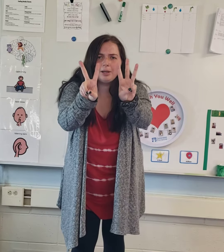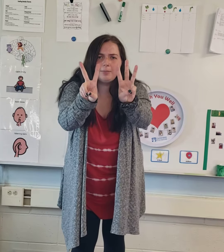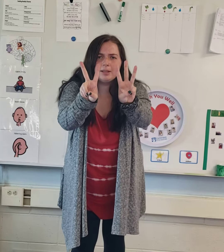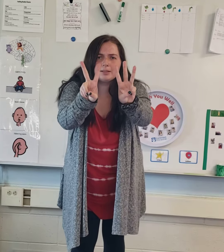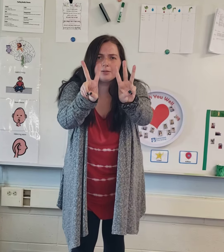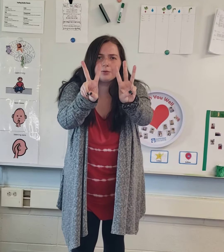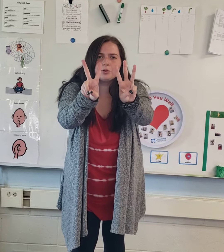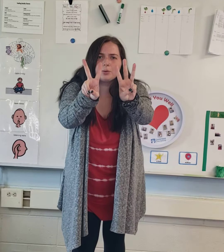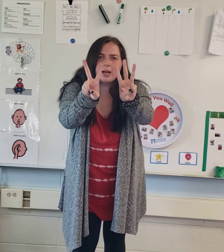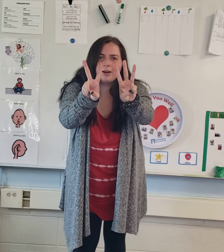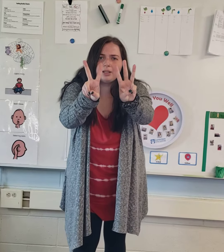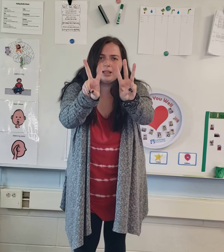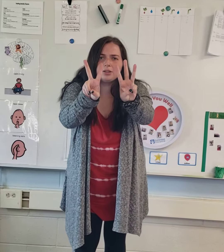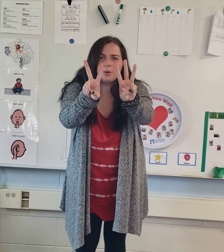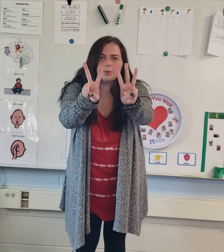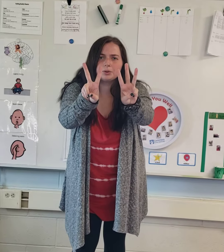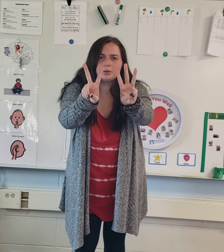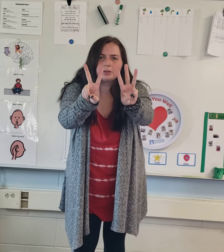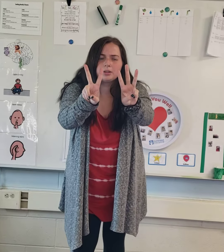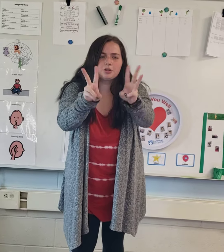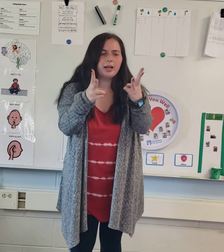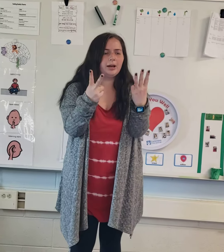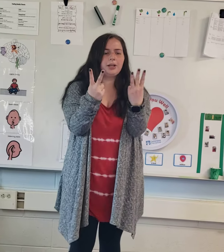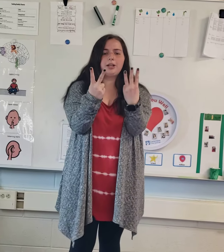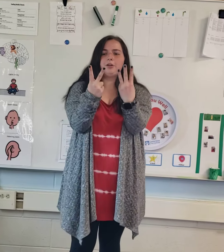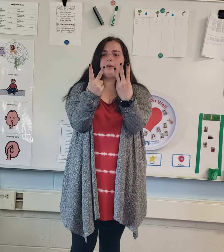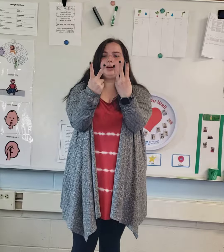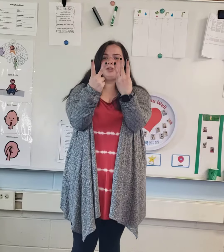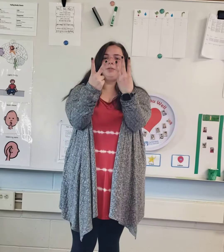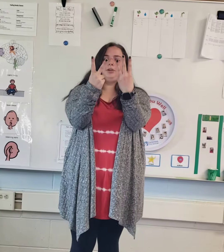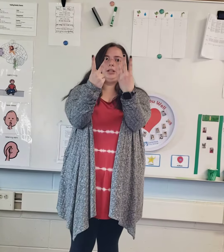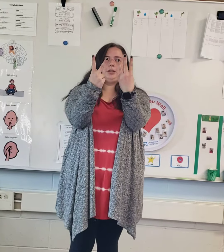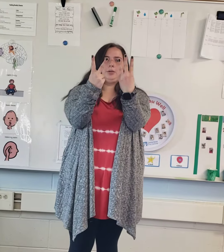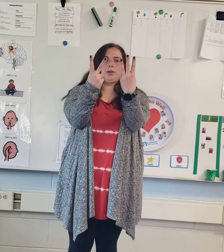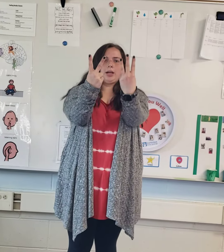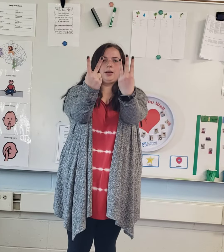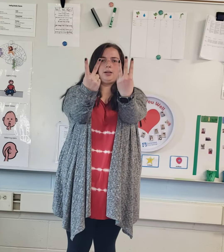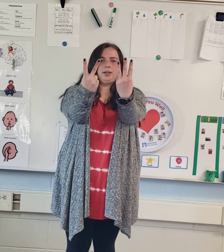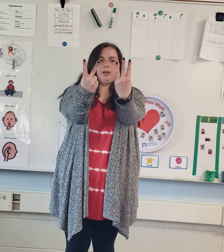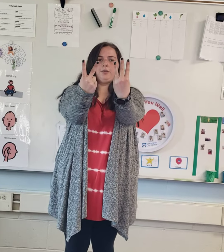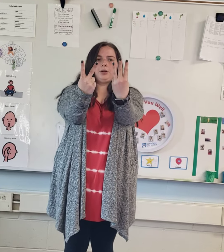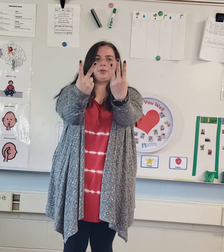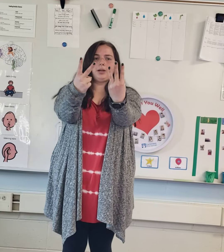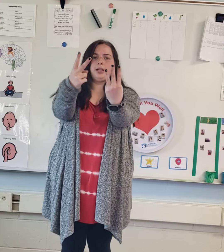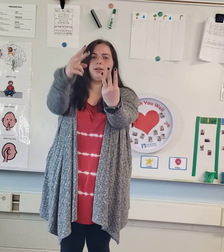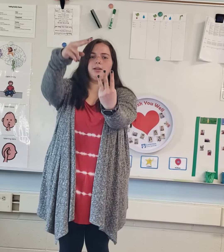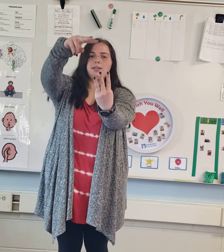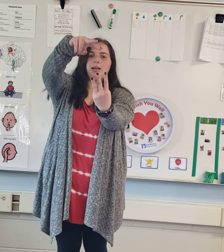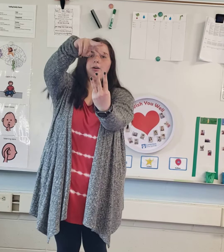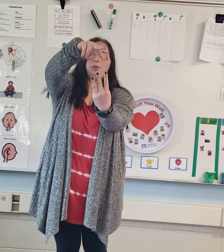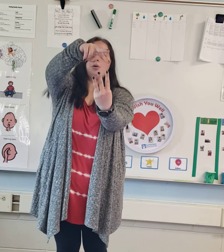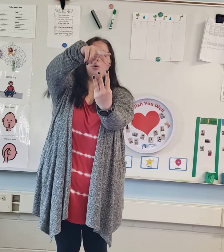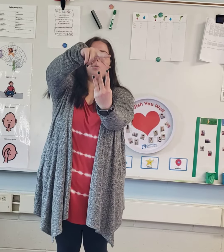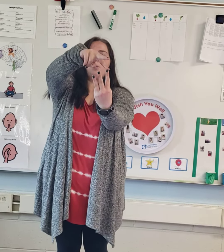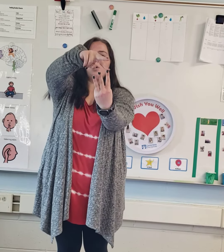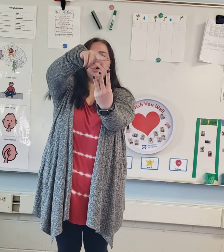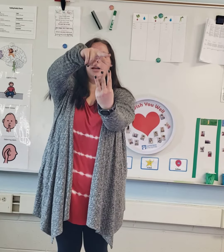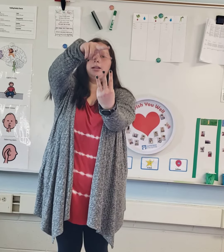many pieces of fruit do I have to eat total? Try counting on your fingers if you need to, okay? Get your fingers ready. Let's count. One,